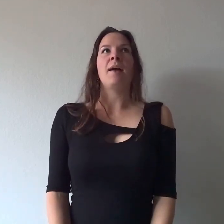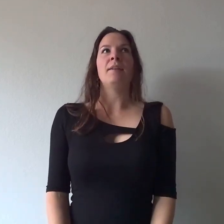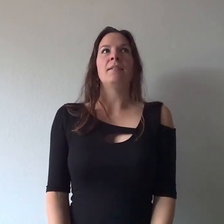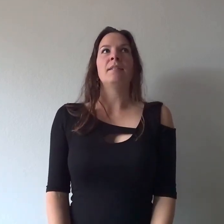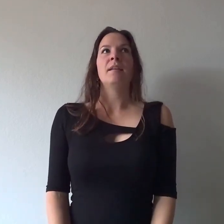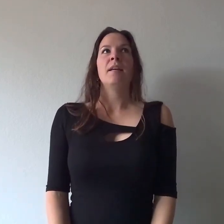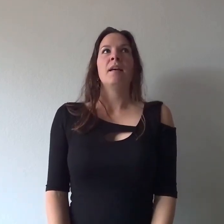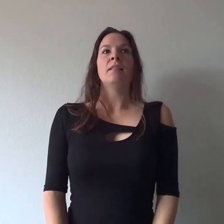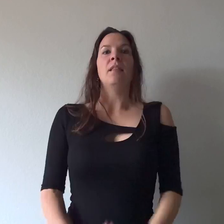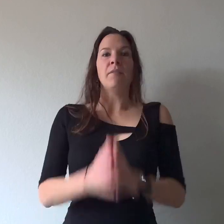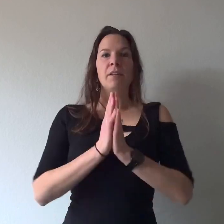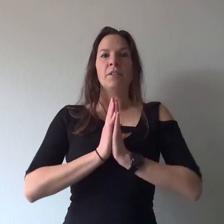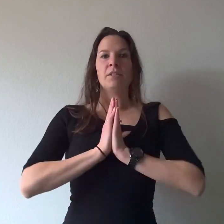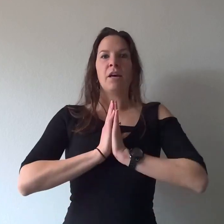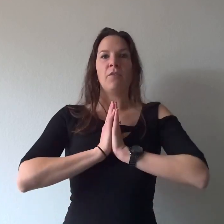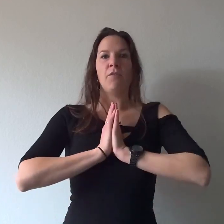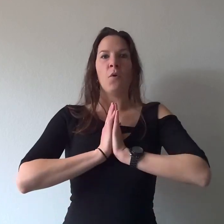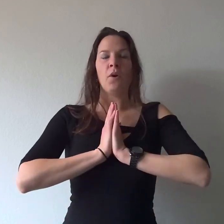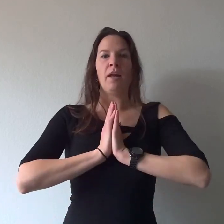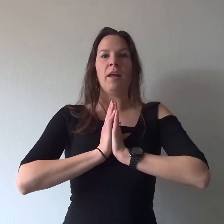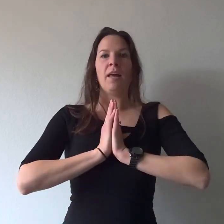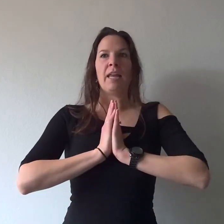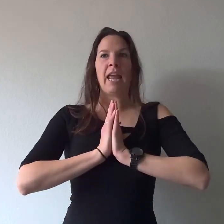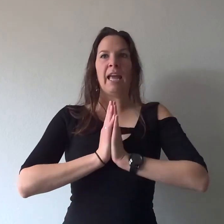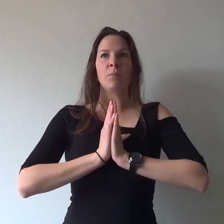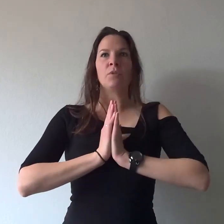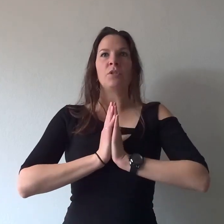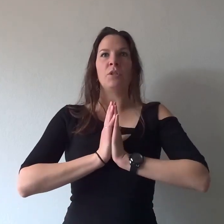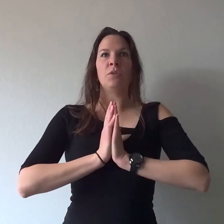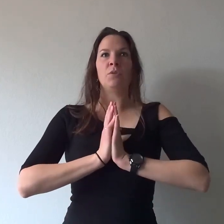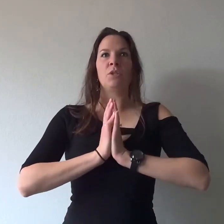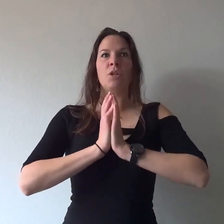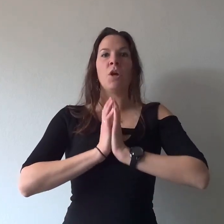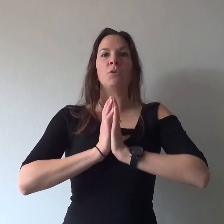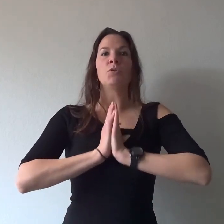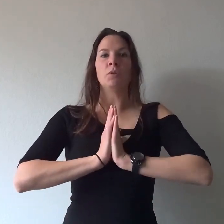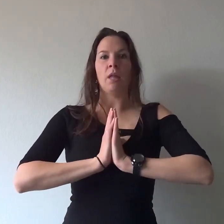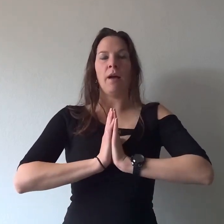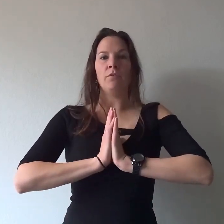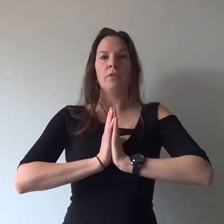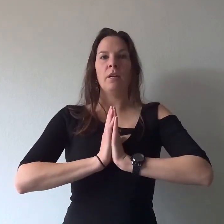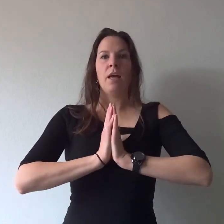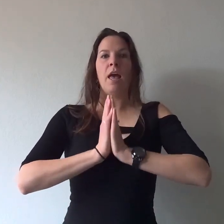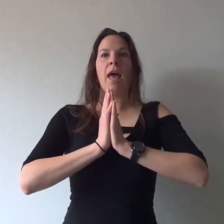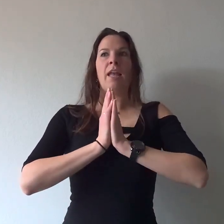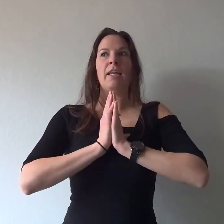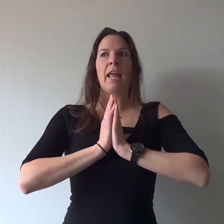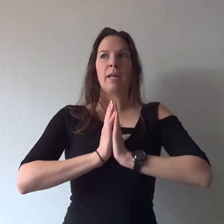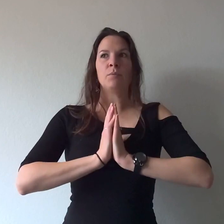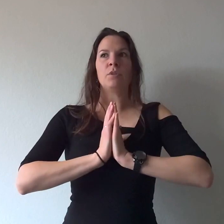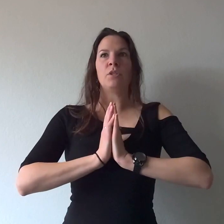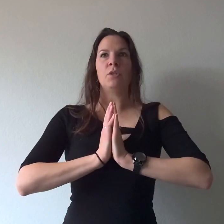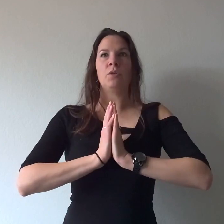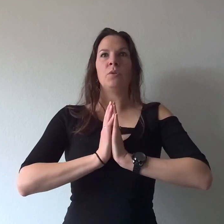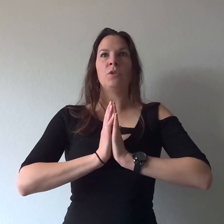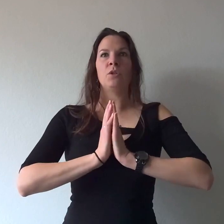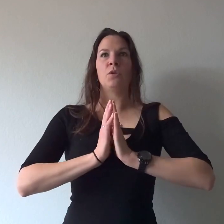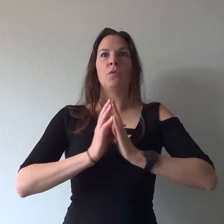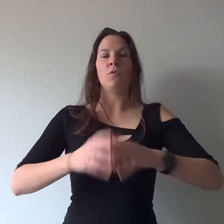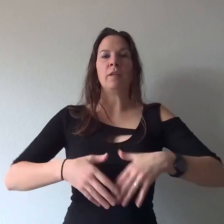and loving yourself for it enables you to know true love and enables you to fill